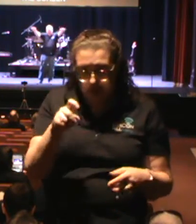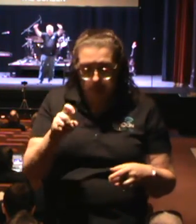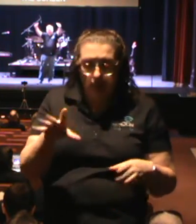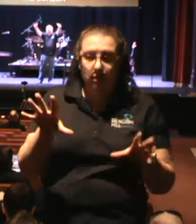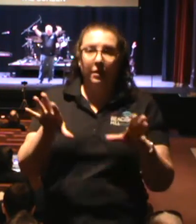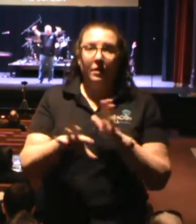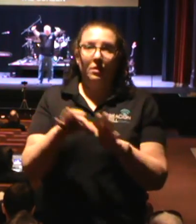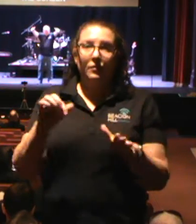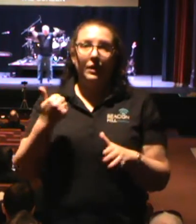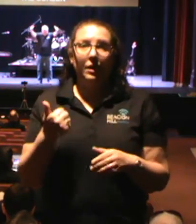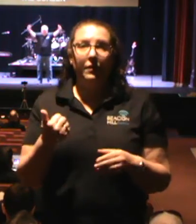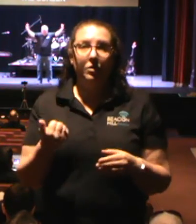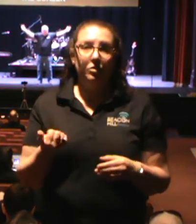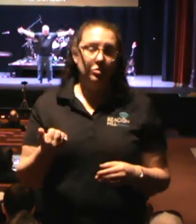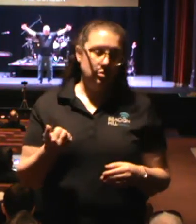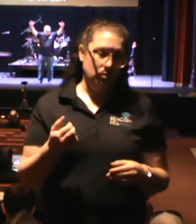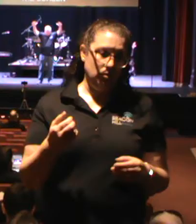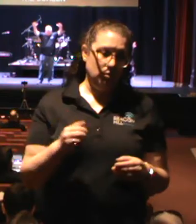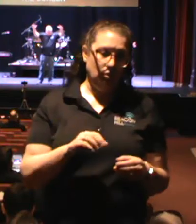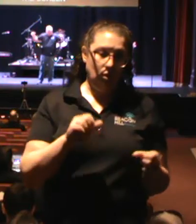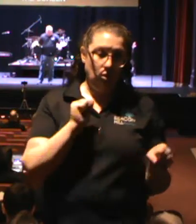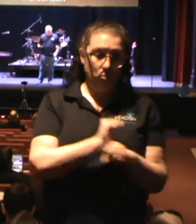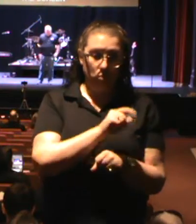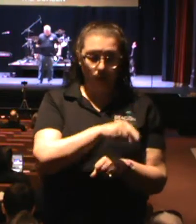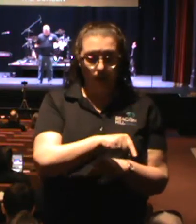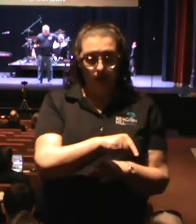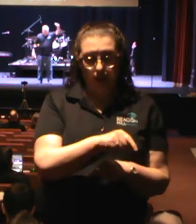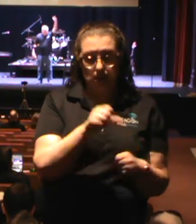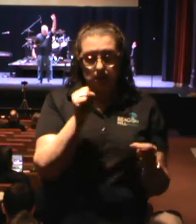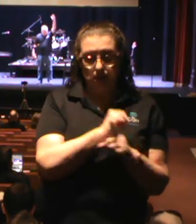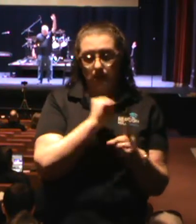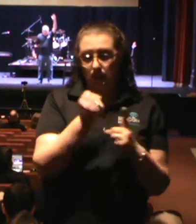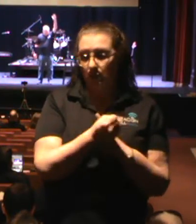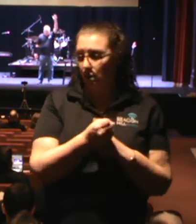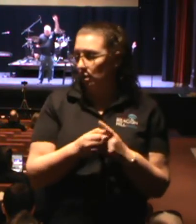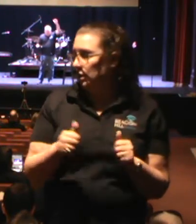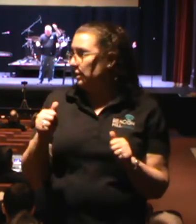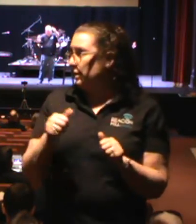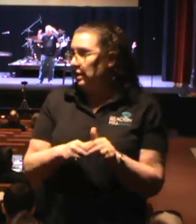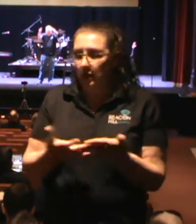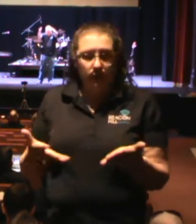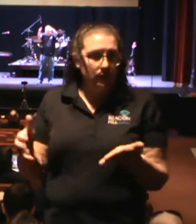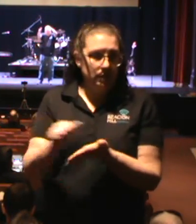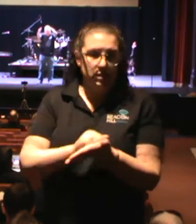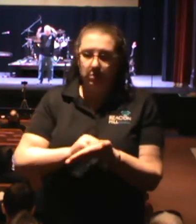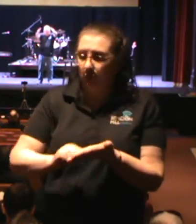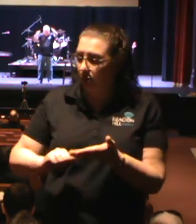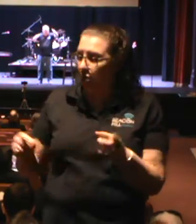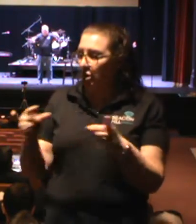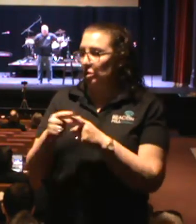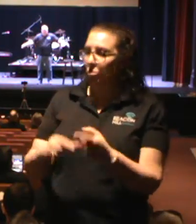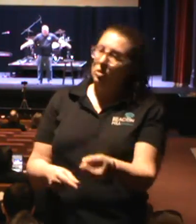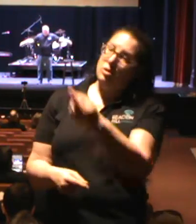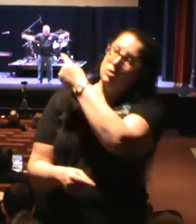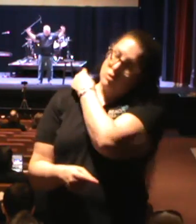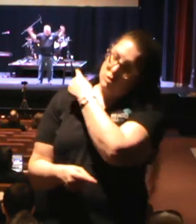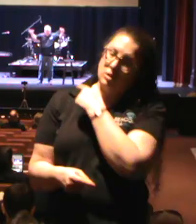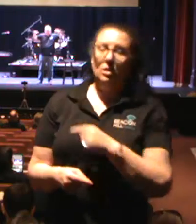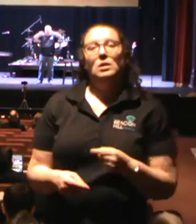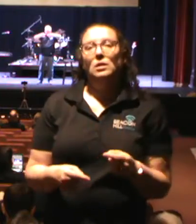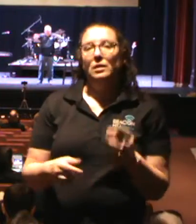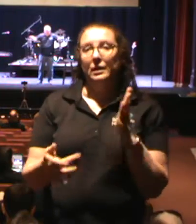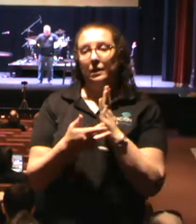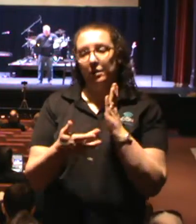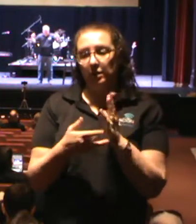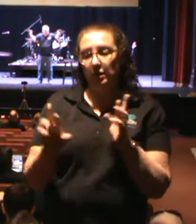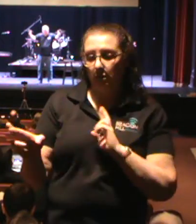halls need to be secured throughout service because, you know, this is the world we live in. Words need to be up on the screen. The live stream has to be ready. Prayer before